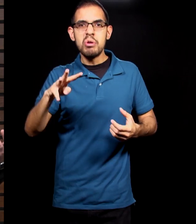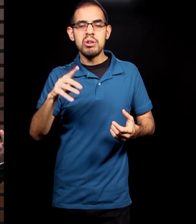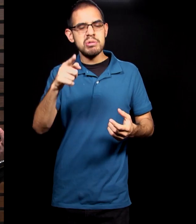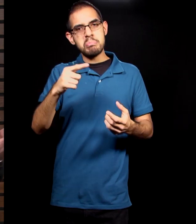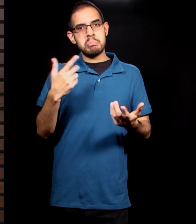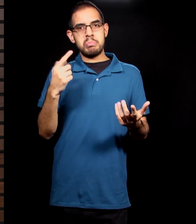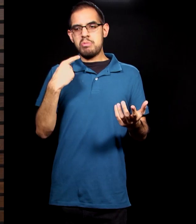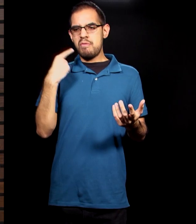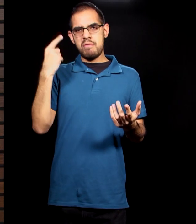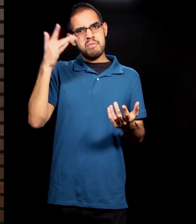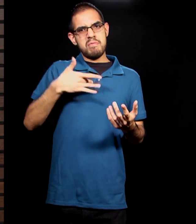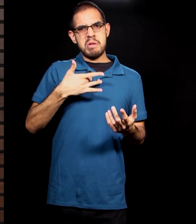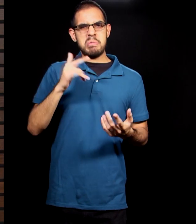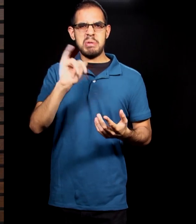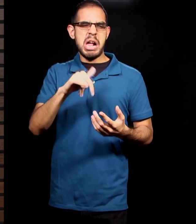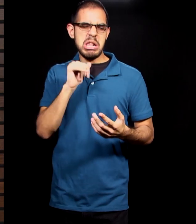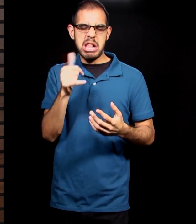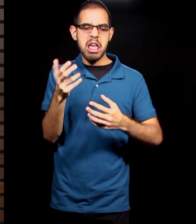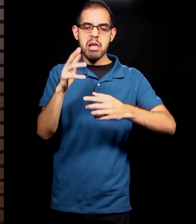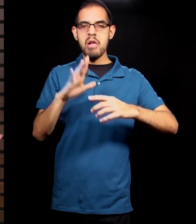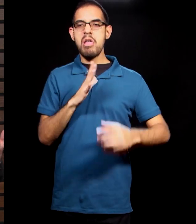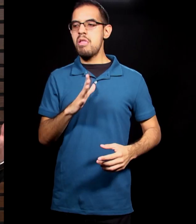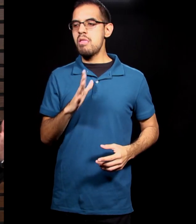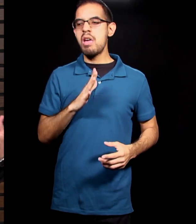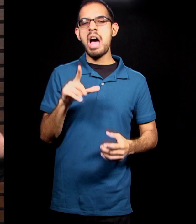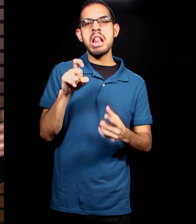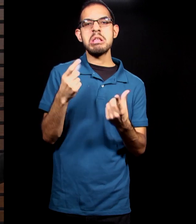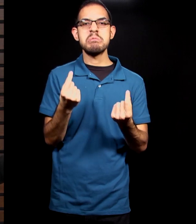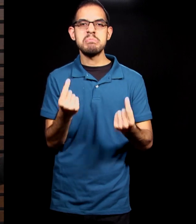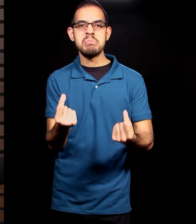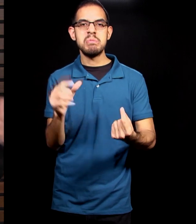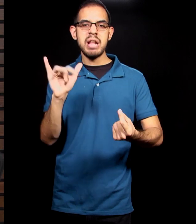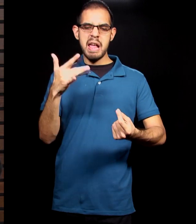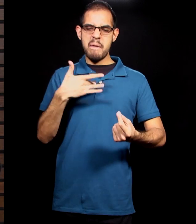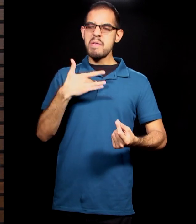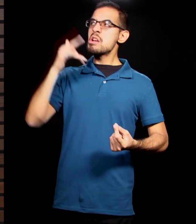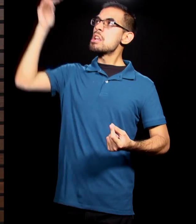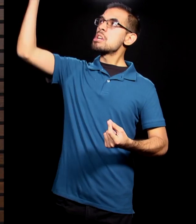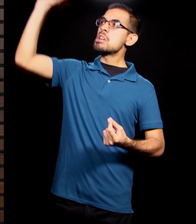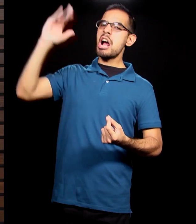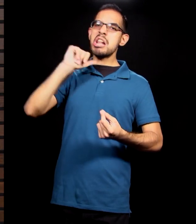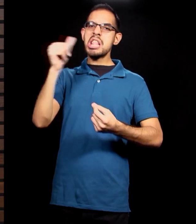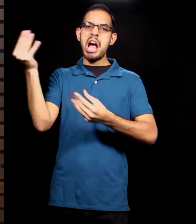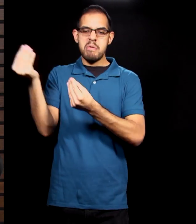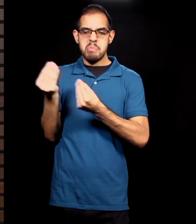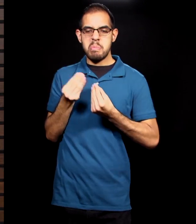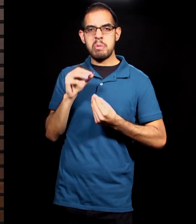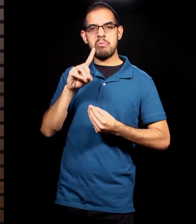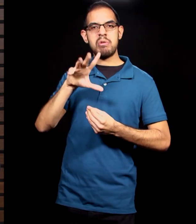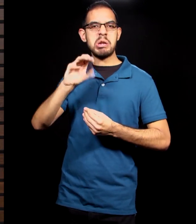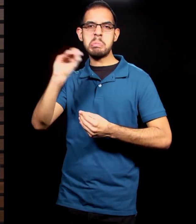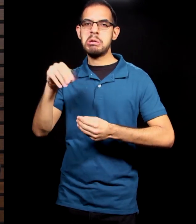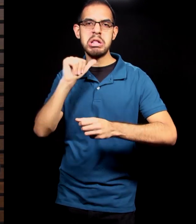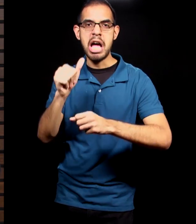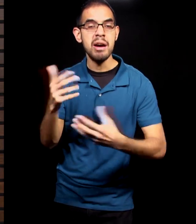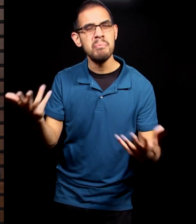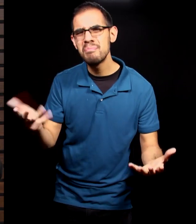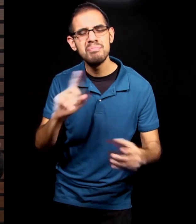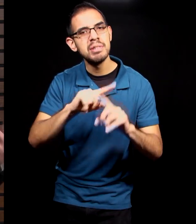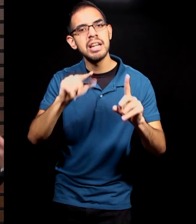legalities or formalities, and God's somehow holding out on us so we know best. Sin is always believing that somehow